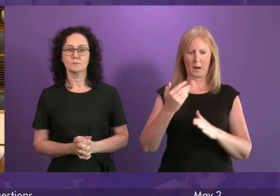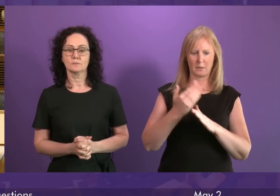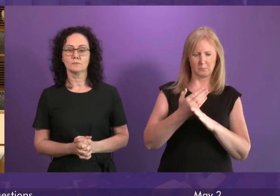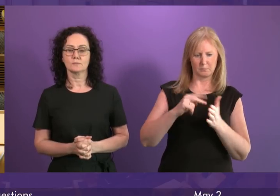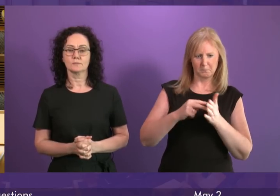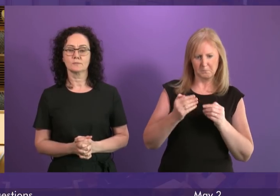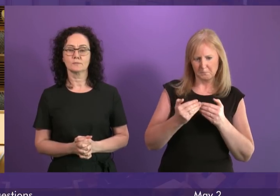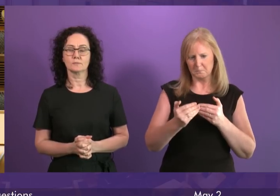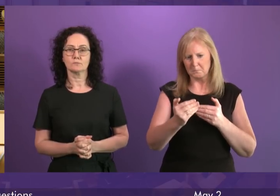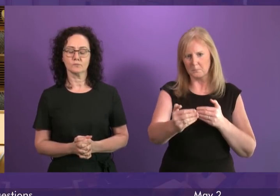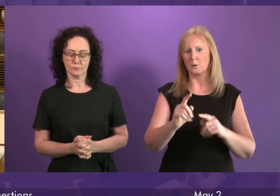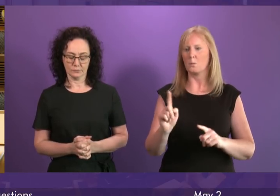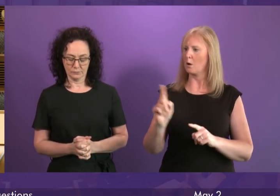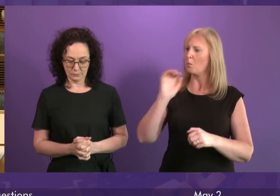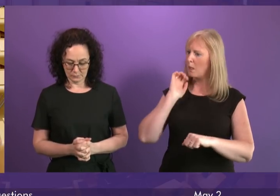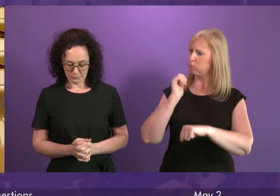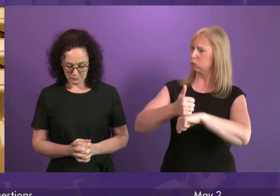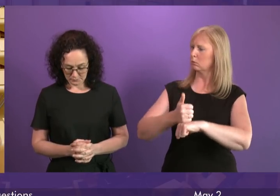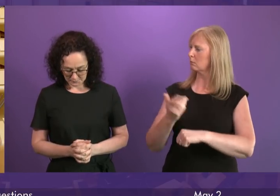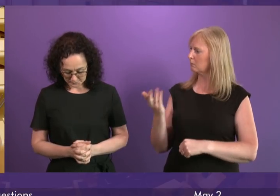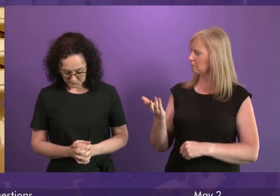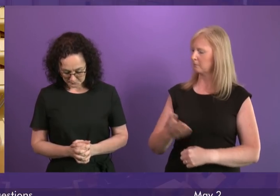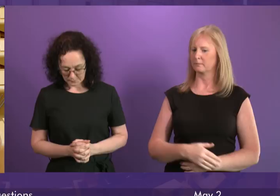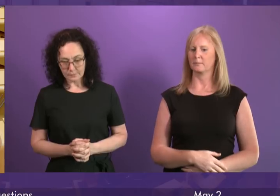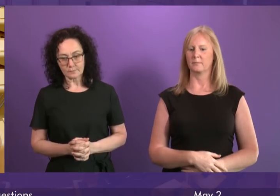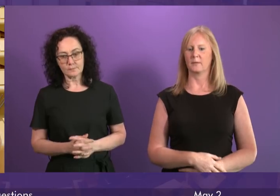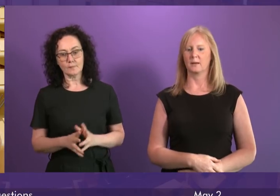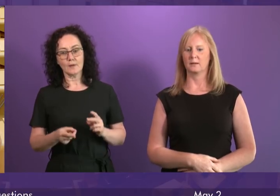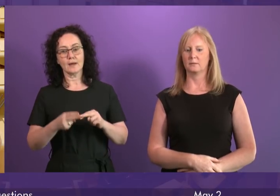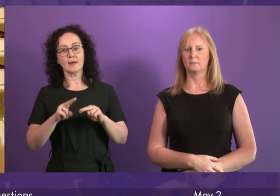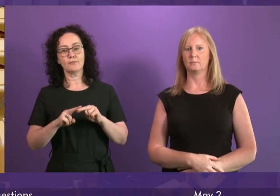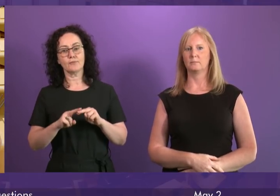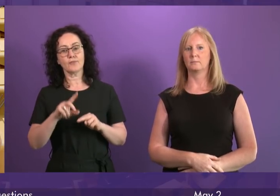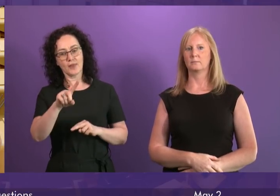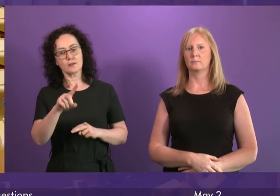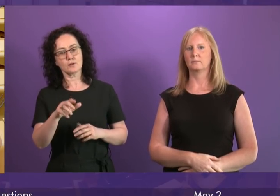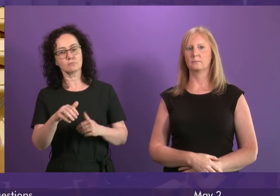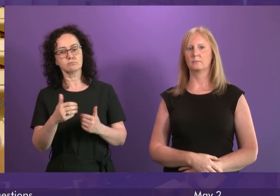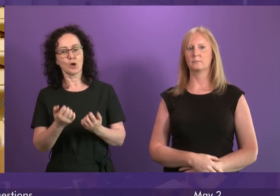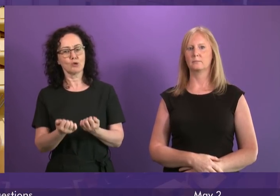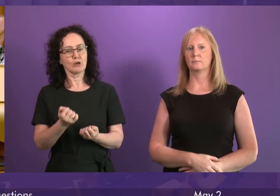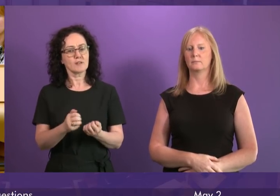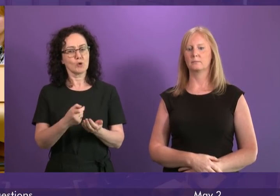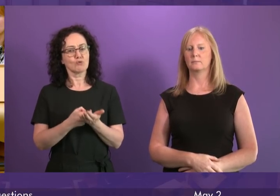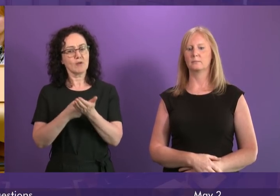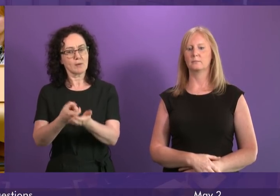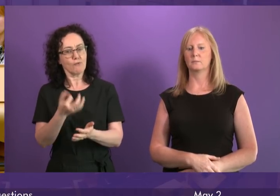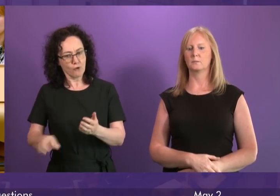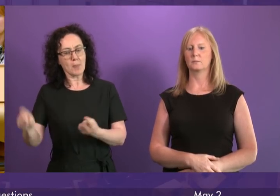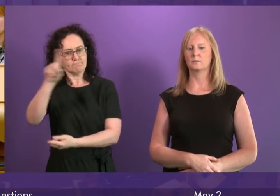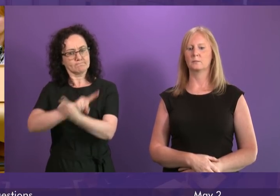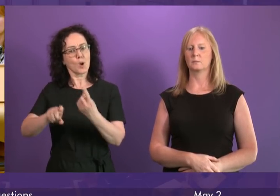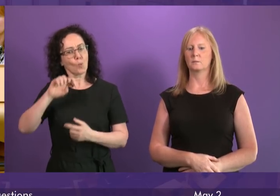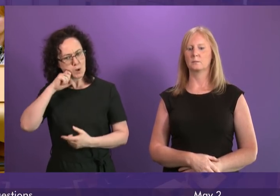Minister establish such a body? First Minister. If that is one of the reasonable recommendations that come from the summit, of course, we will fully